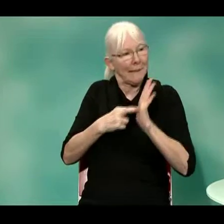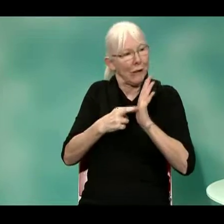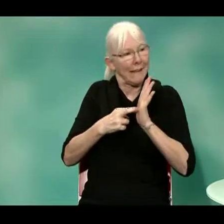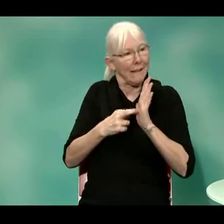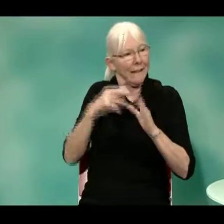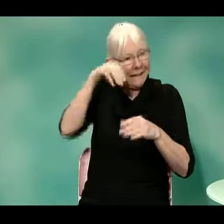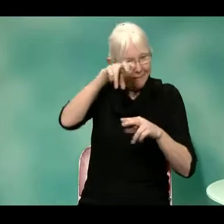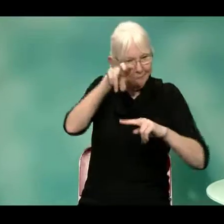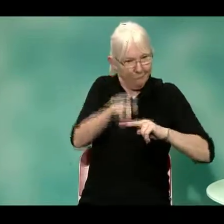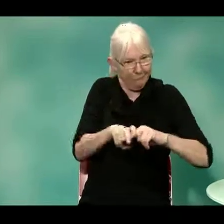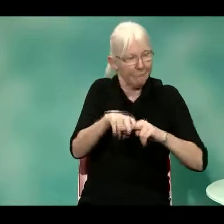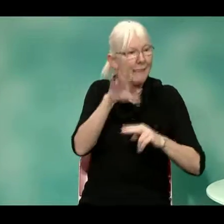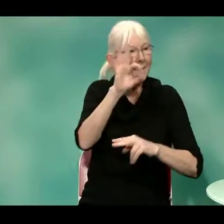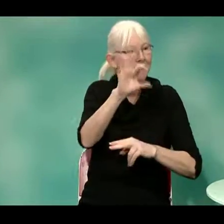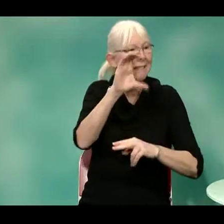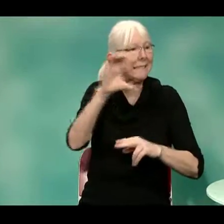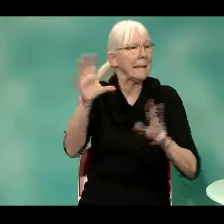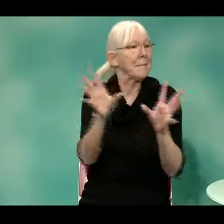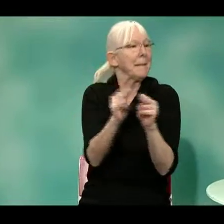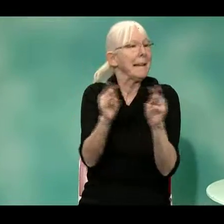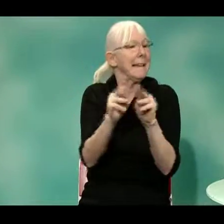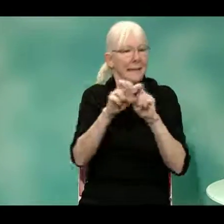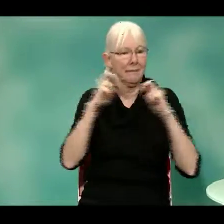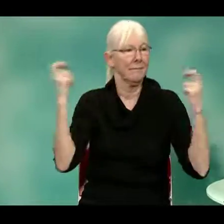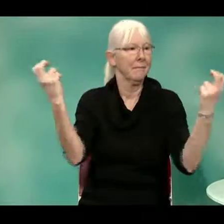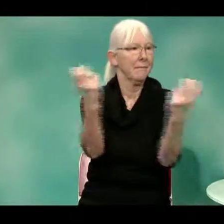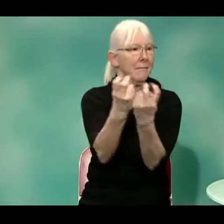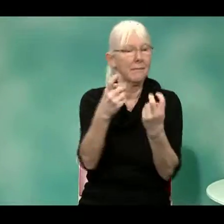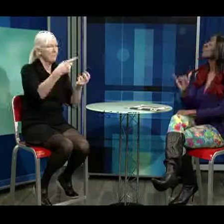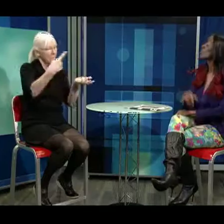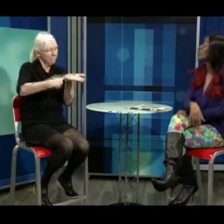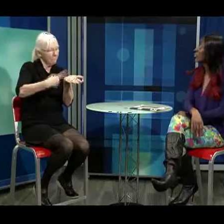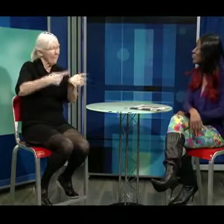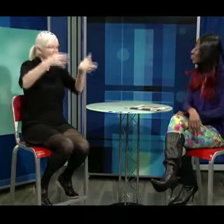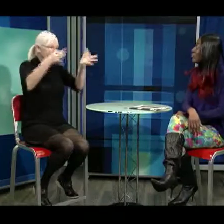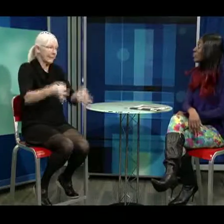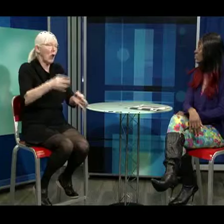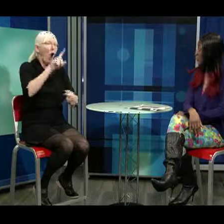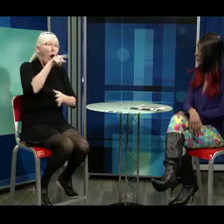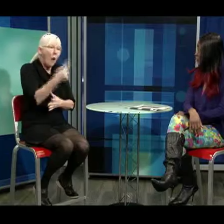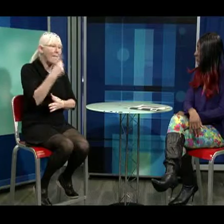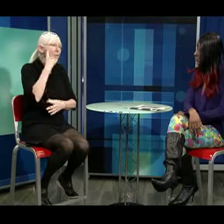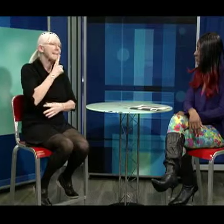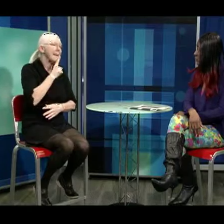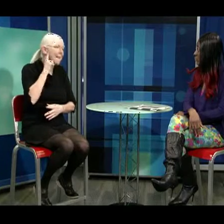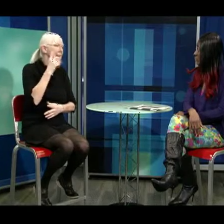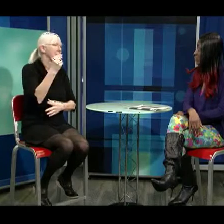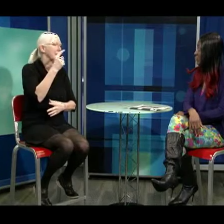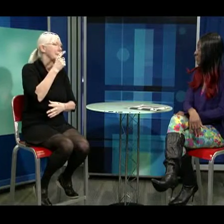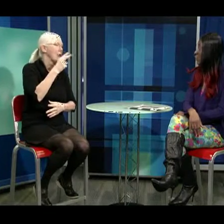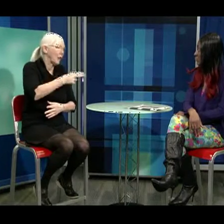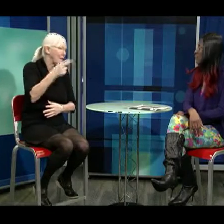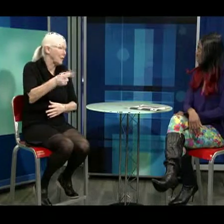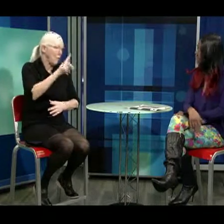um, coming out in May 2014. And, I mean, I, I want to thank the deaf community there for, you know,